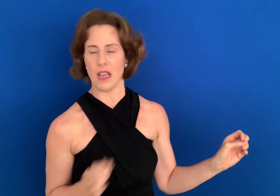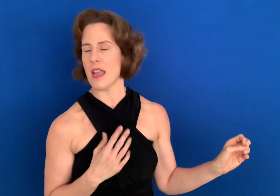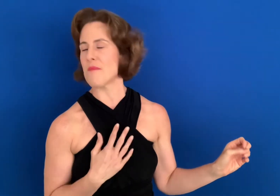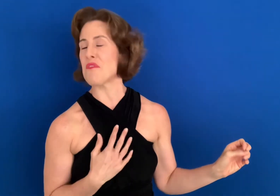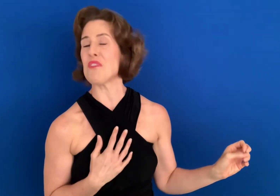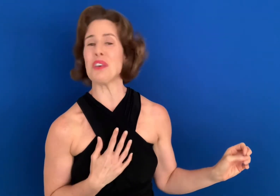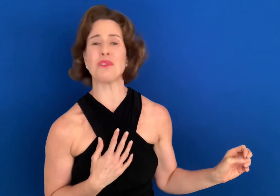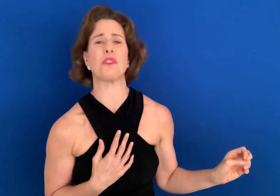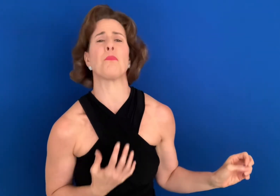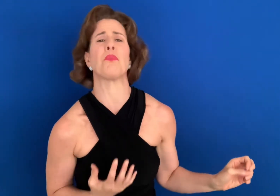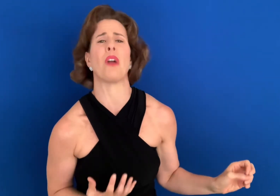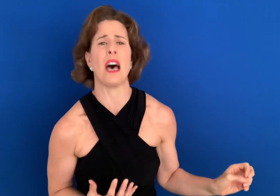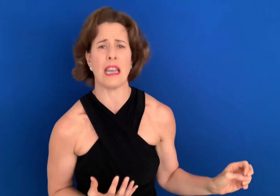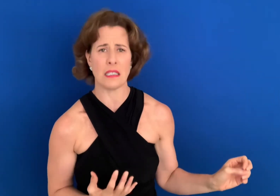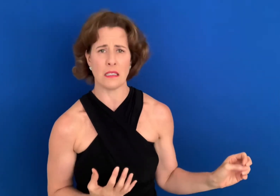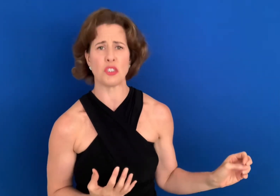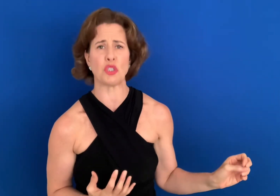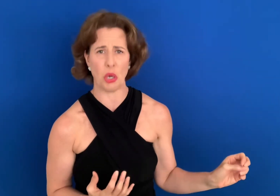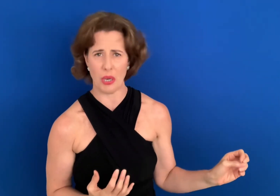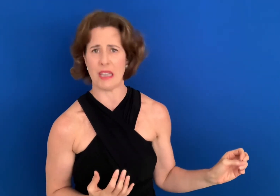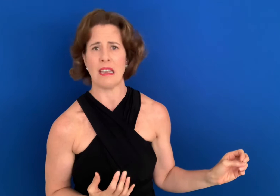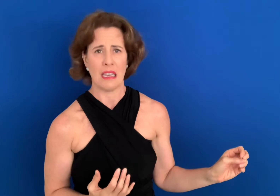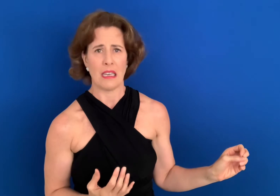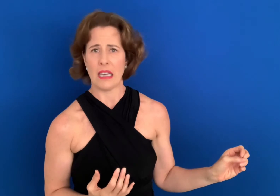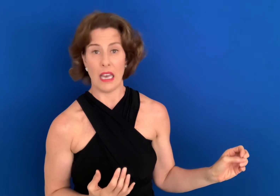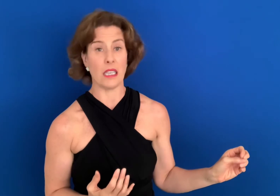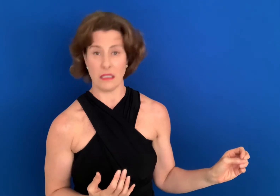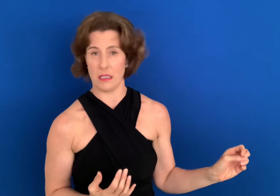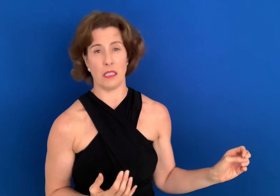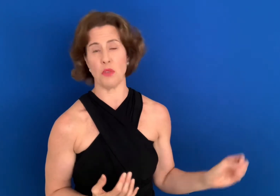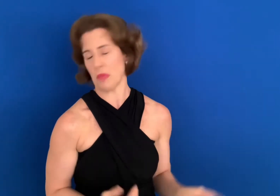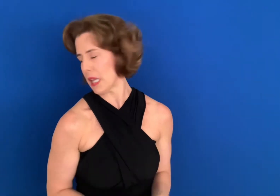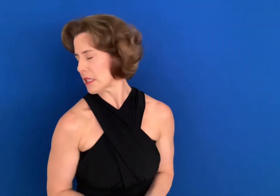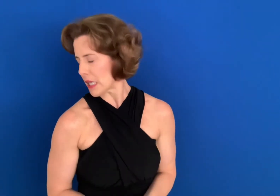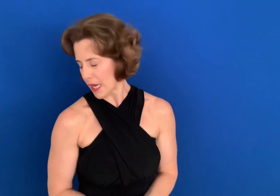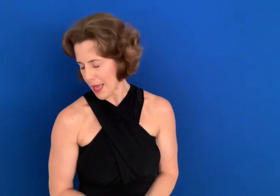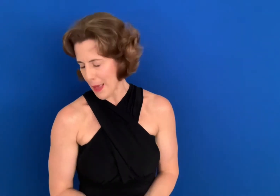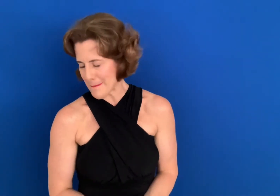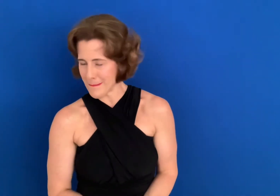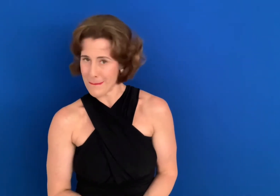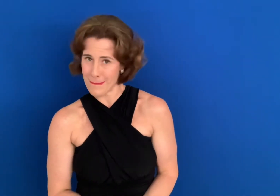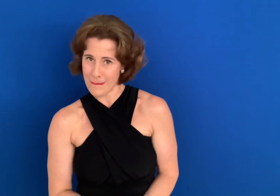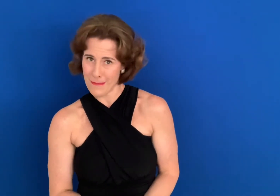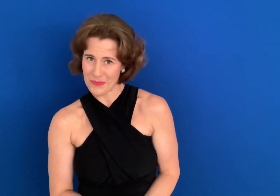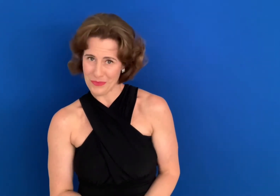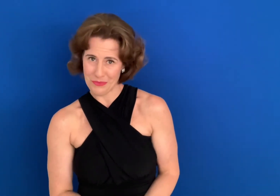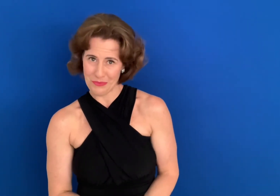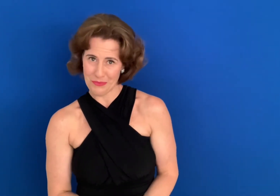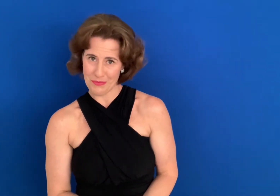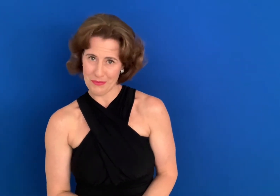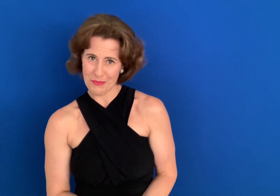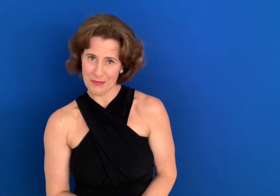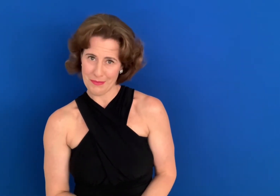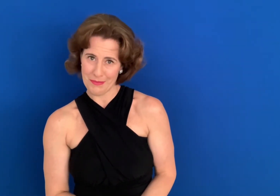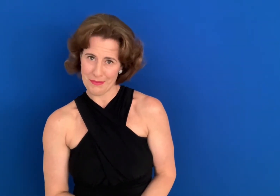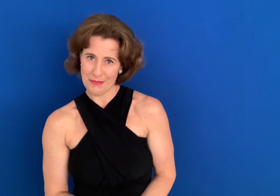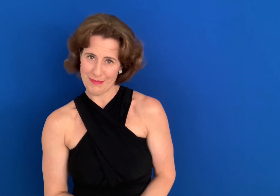I am filled with pride, joy, and humility. Oh, thanks, Miss Brock. I'm feeling a little full myself.